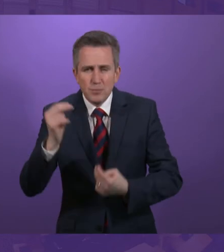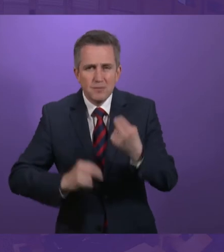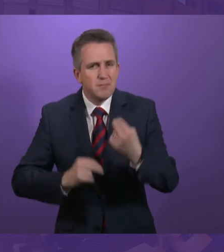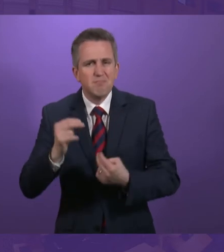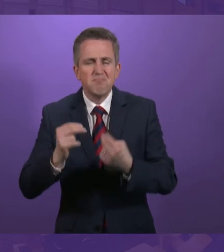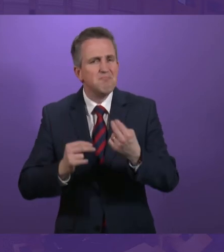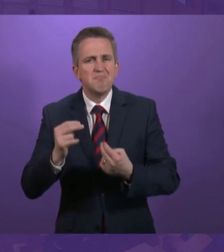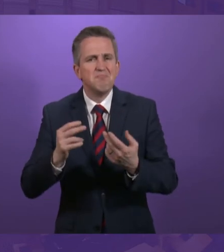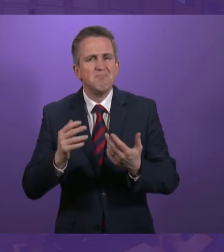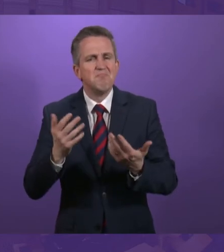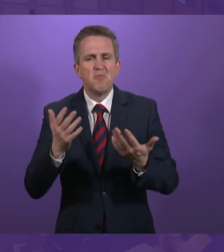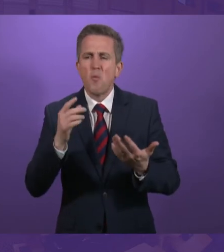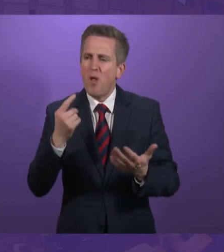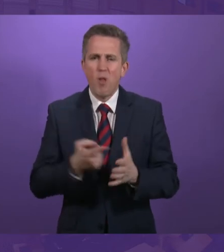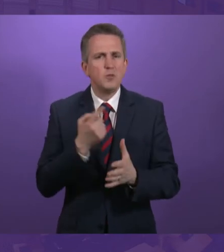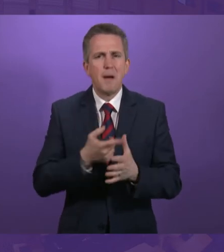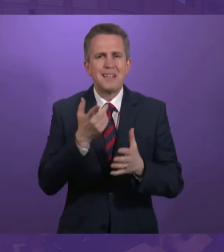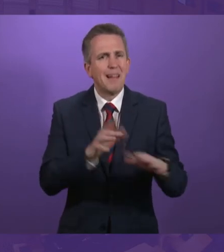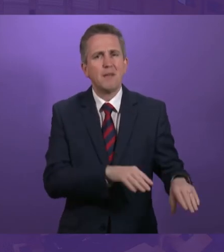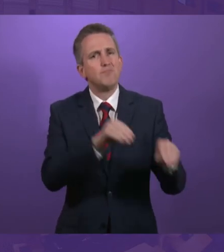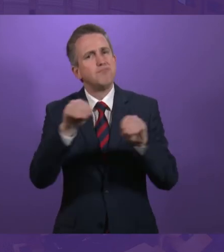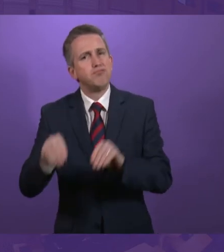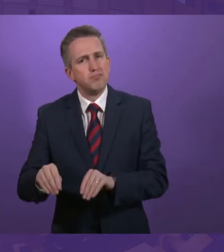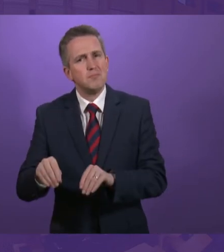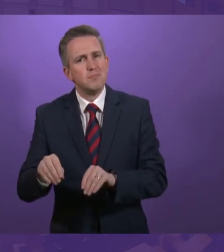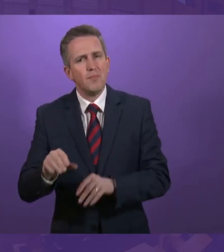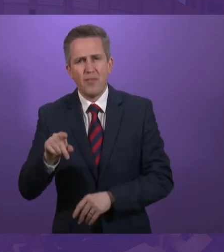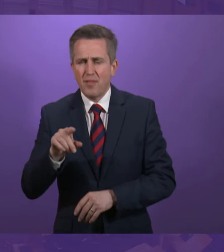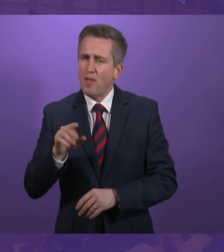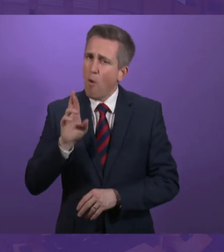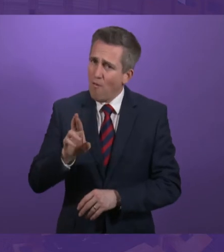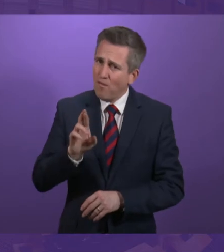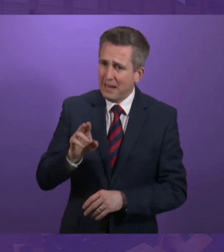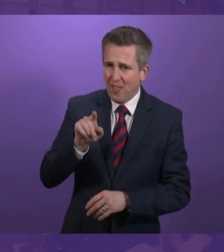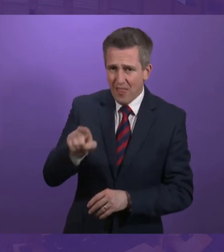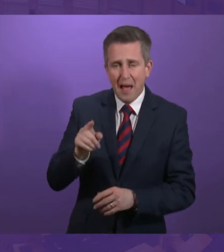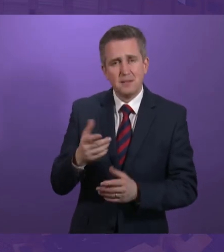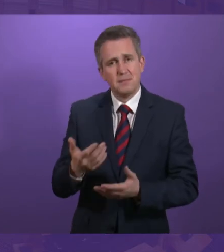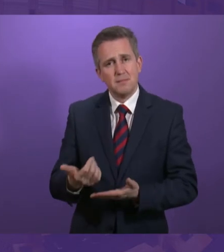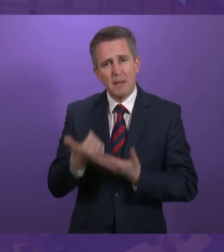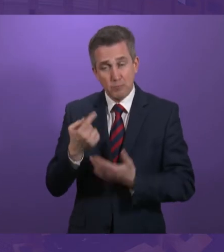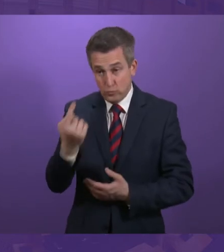requirement to be reassessed during that process. And I hope that that provides some reassurance to Jeremy Balfour on that issue.